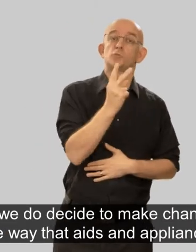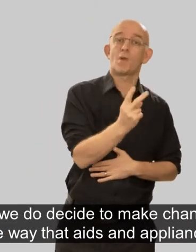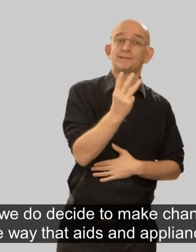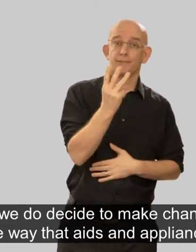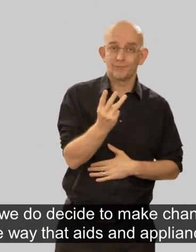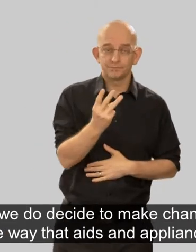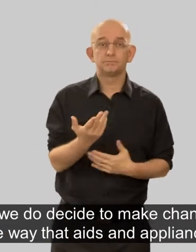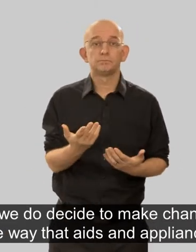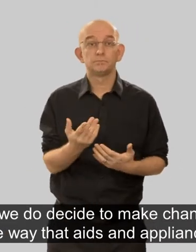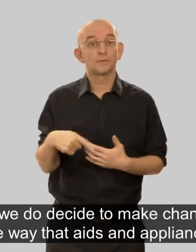Number 23